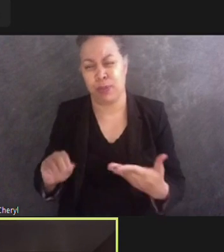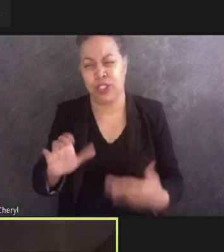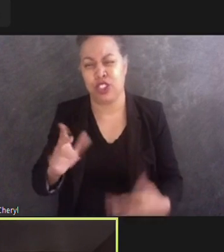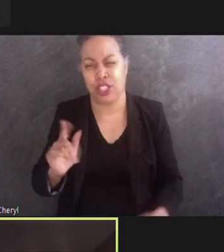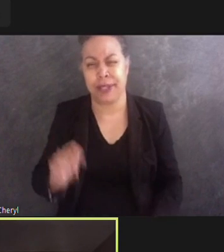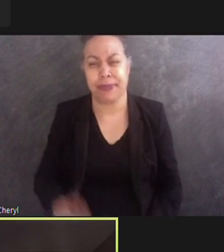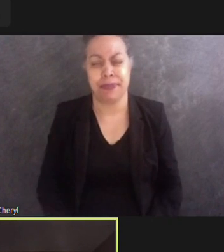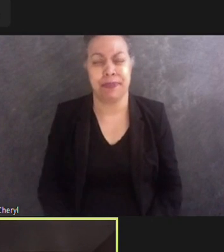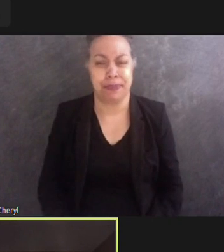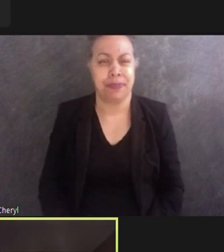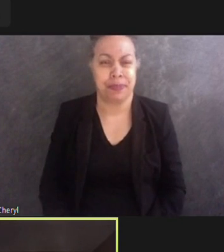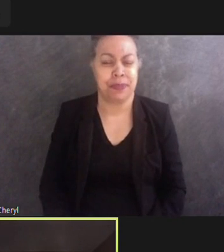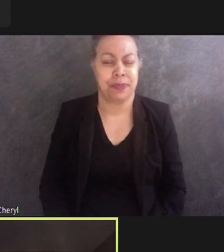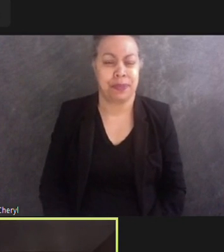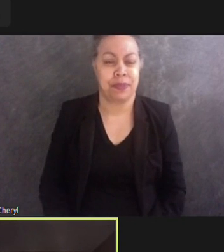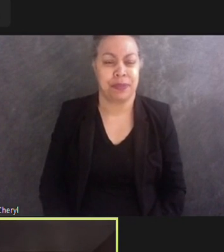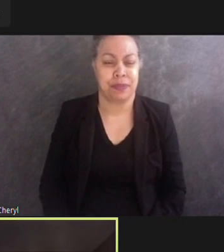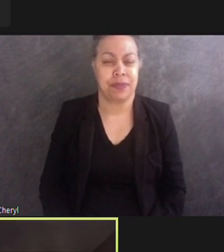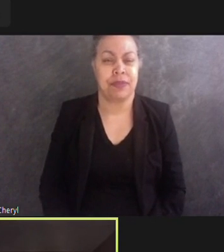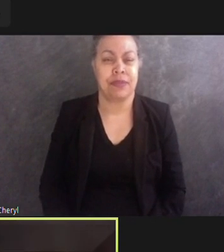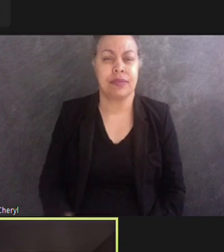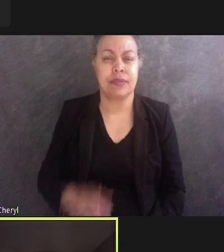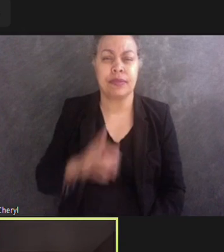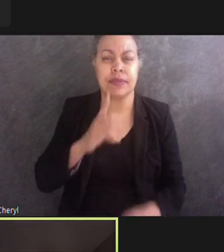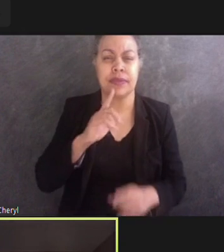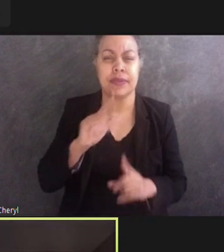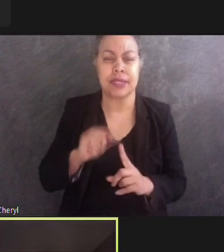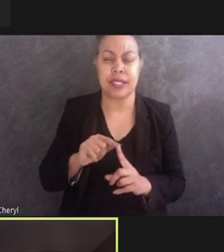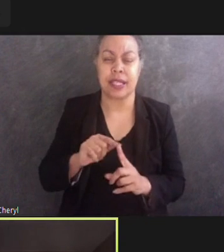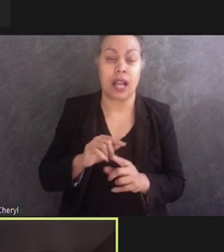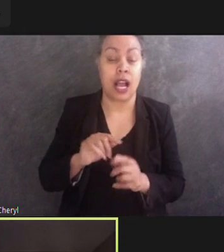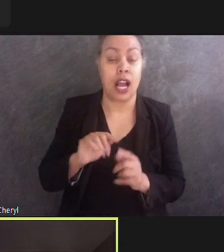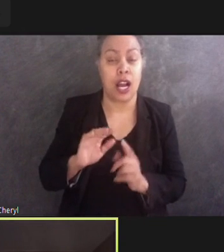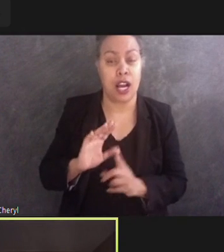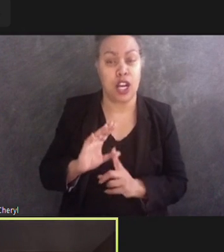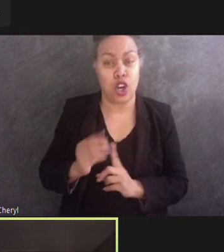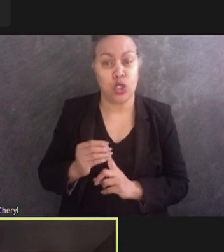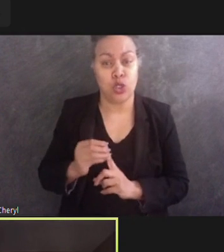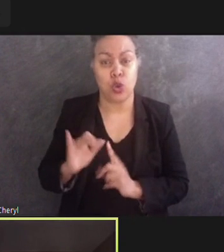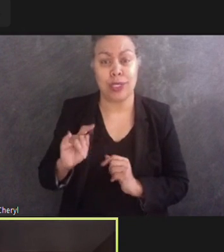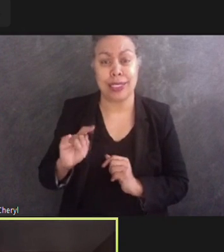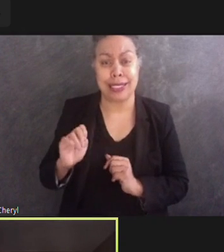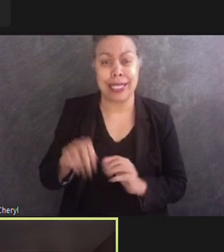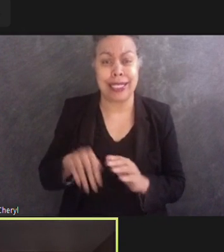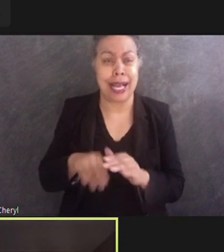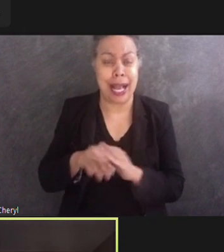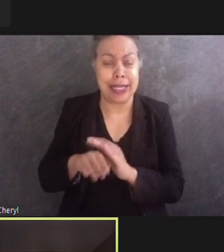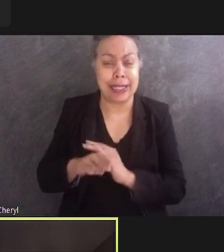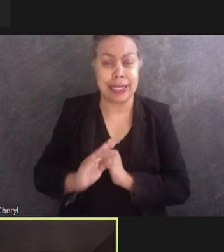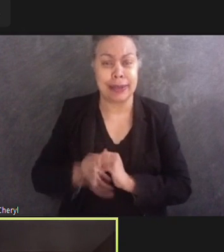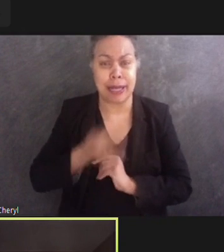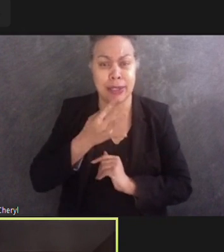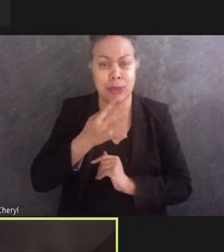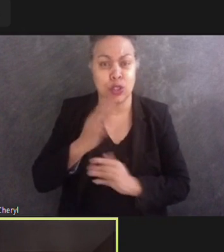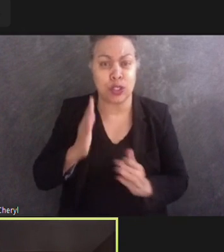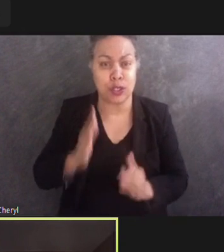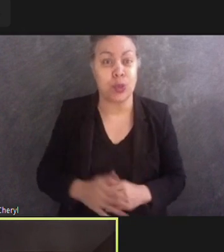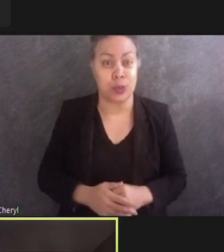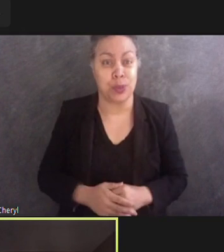she is a sought after cultural site access expert and we were most fortunate to have her work with us